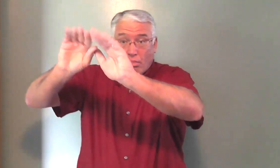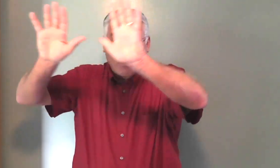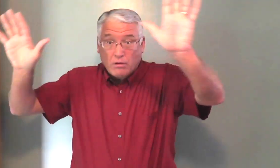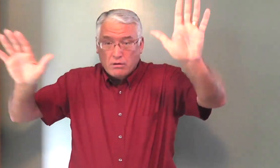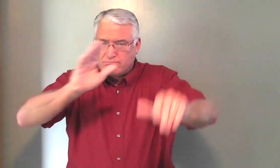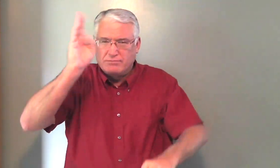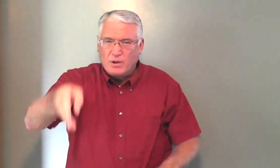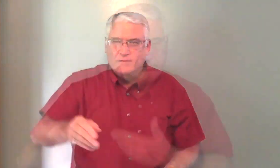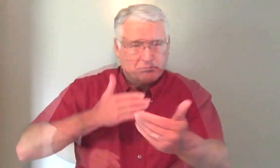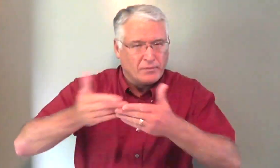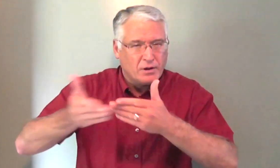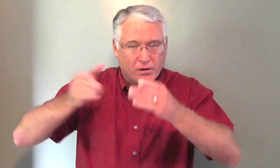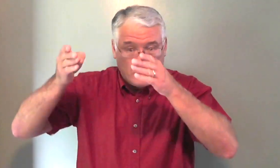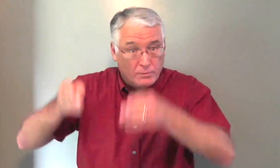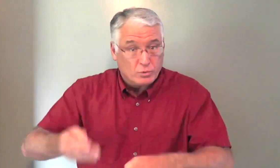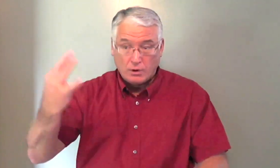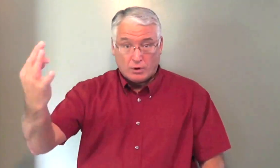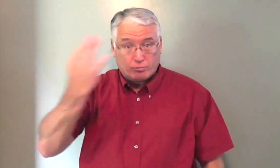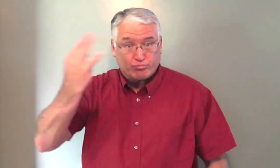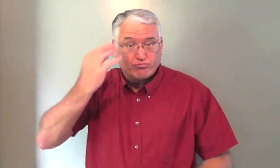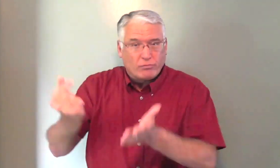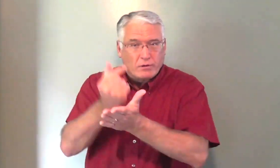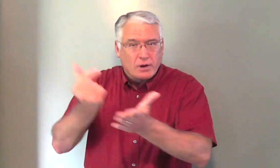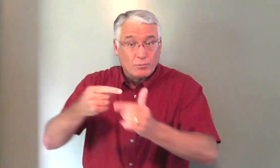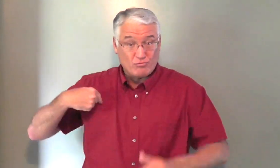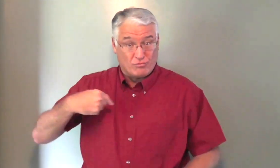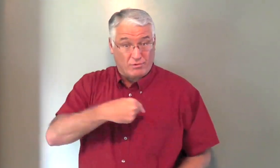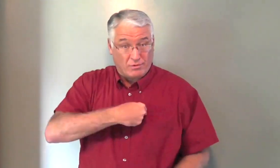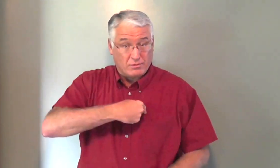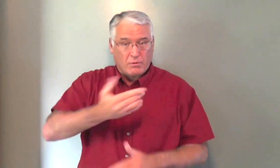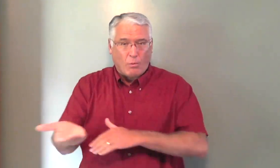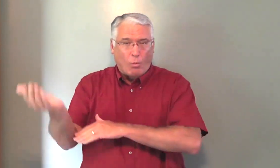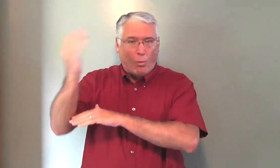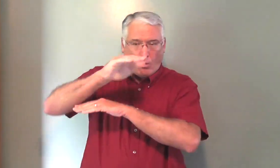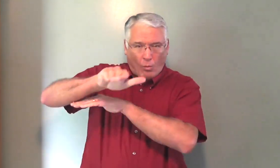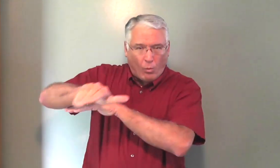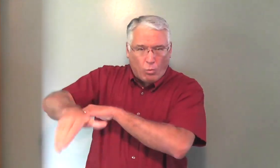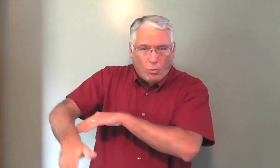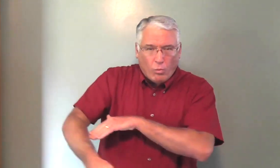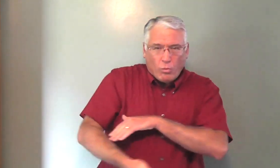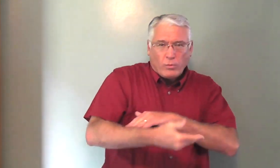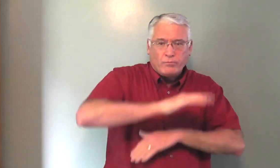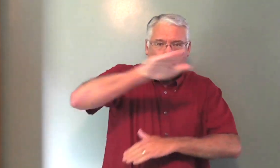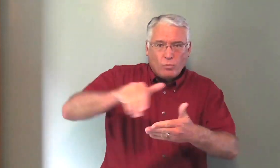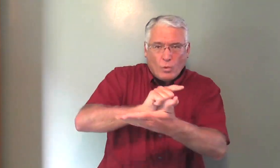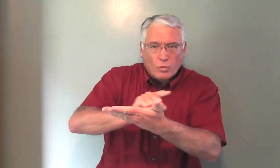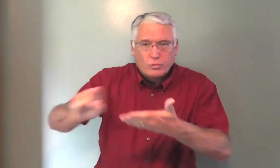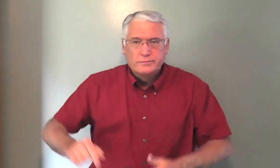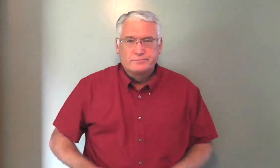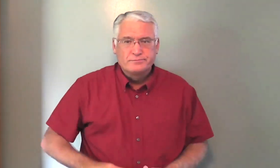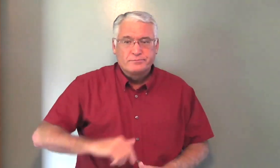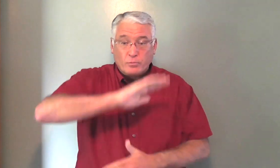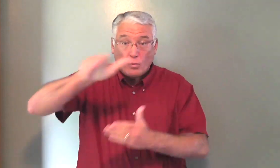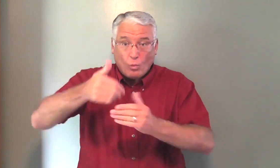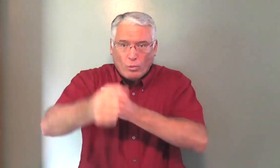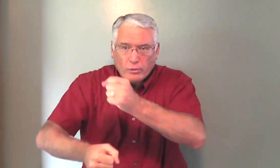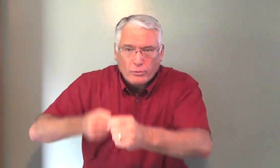into the light. Never. You know, even if a person was preaching to us every day, all night, all day, all week,